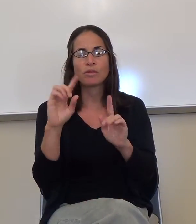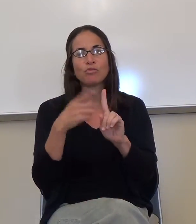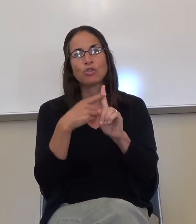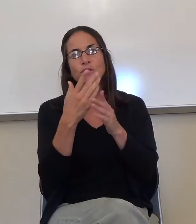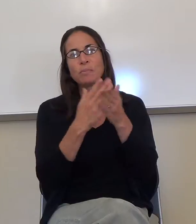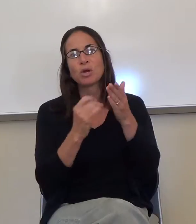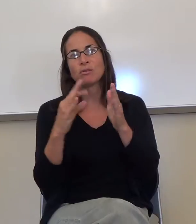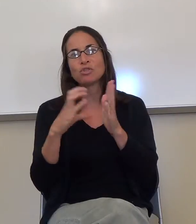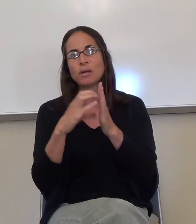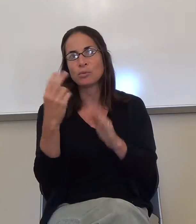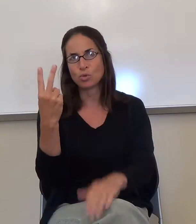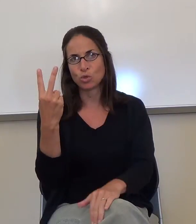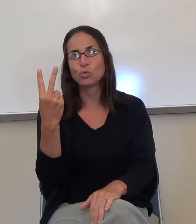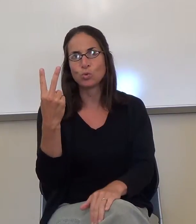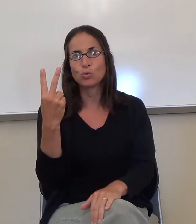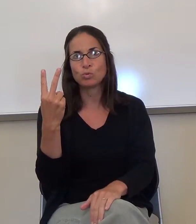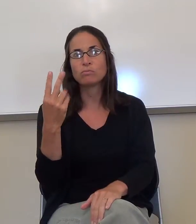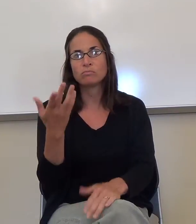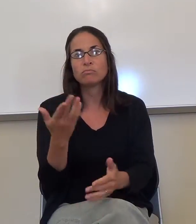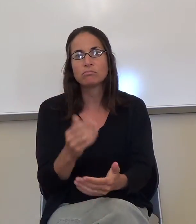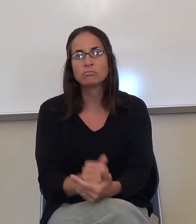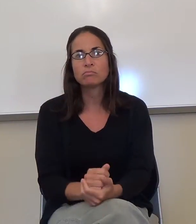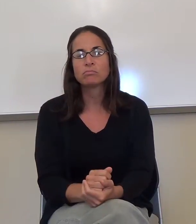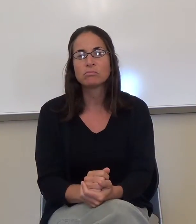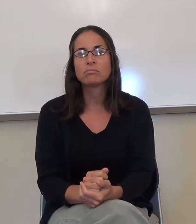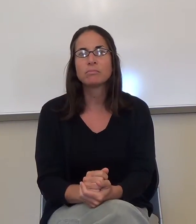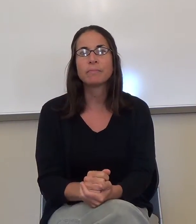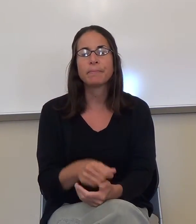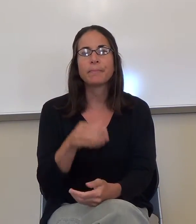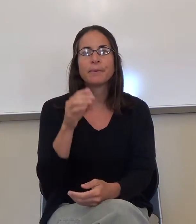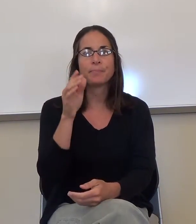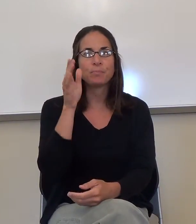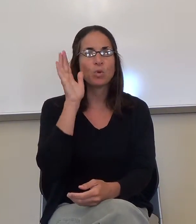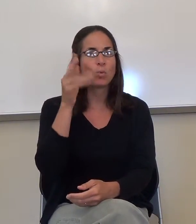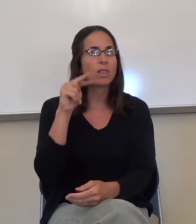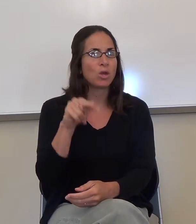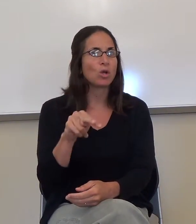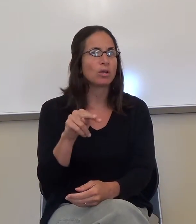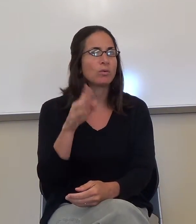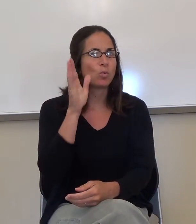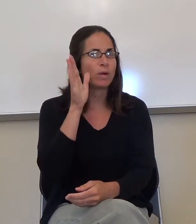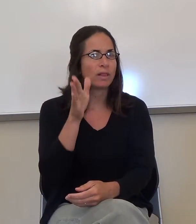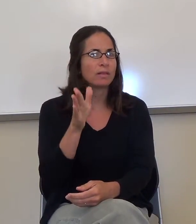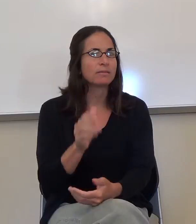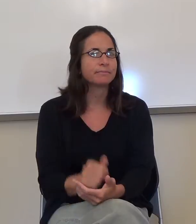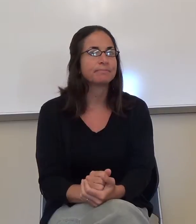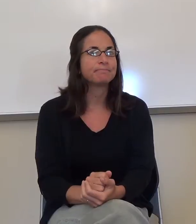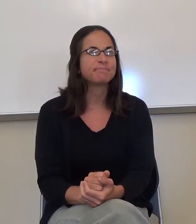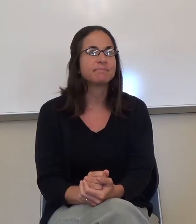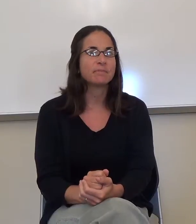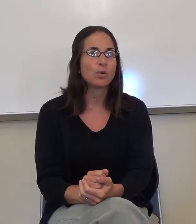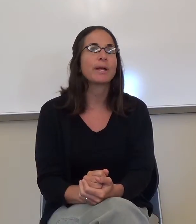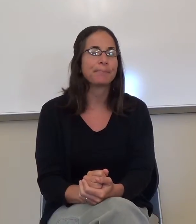two. Okay, we'll look at yours when you get it. Okay, before that, however,